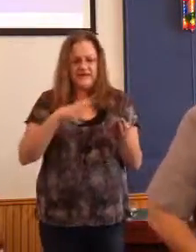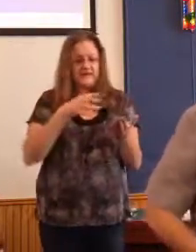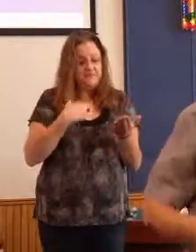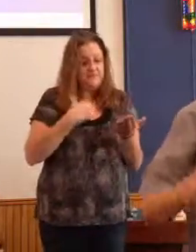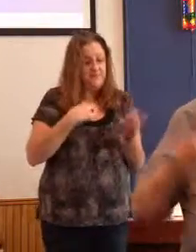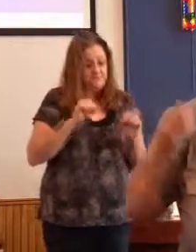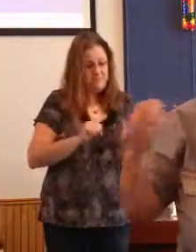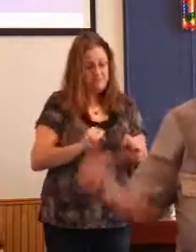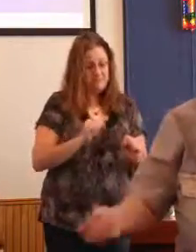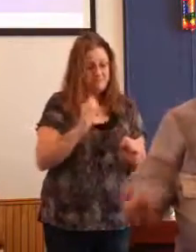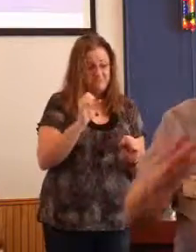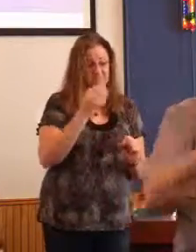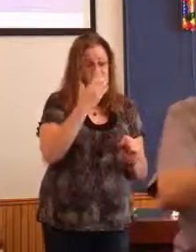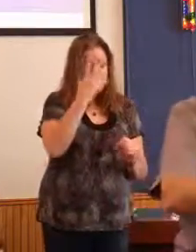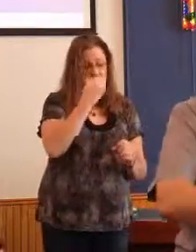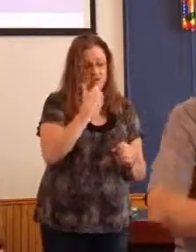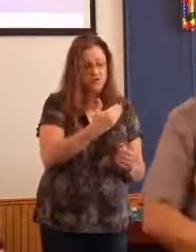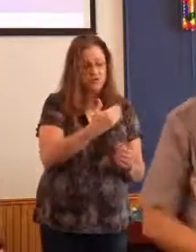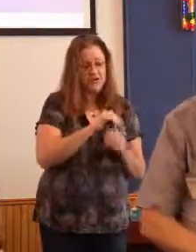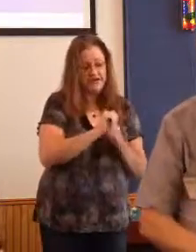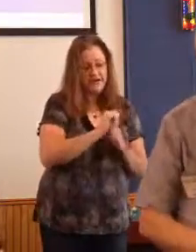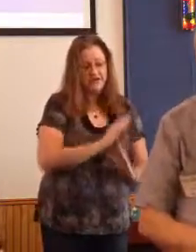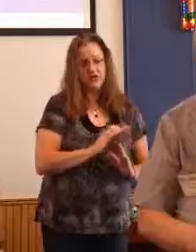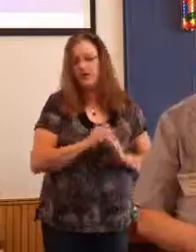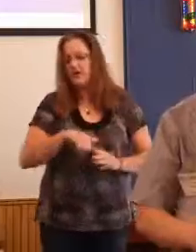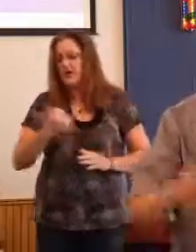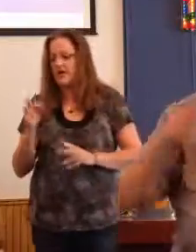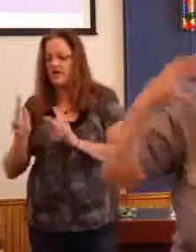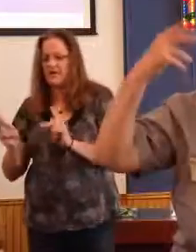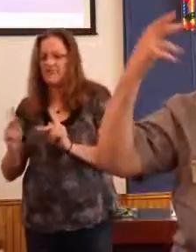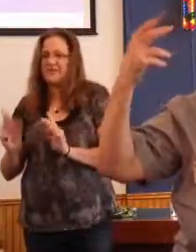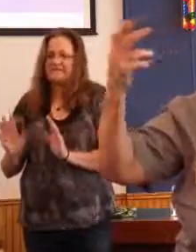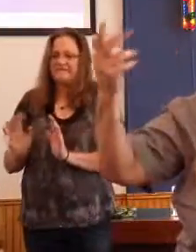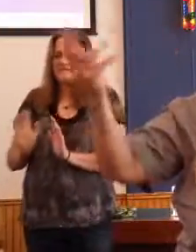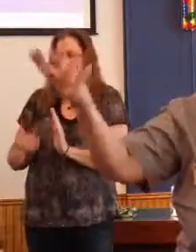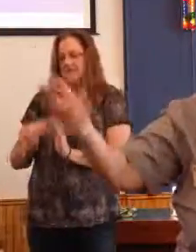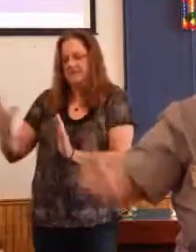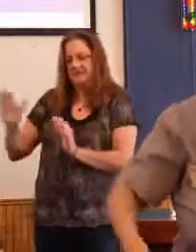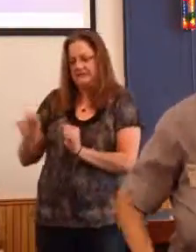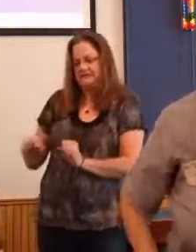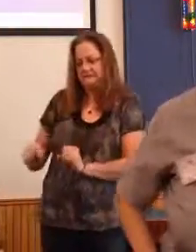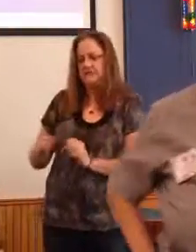and the abilities of others. As well as time available people